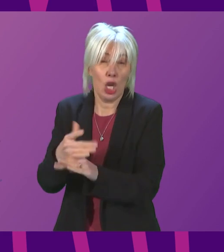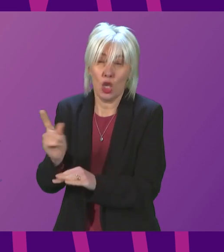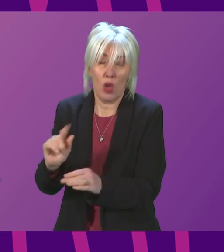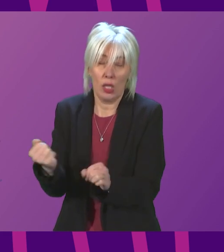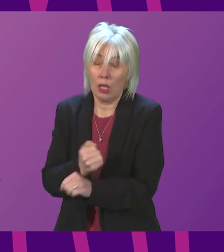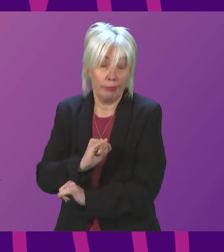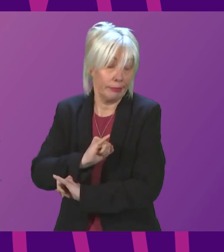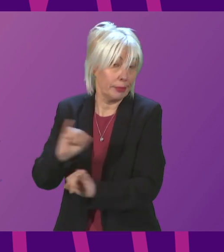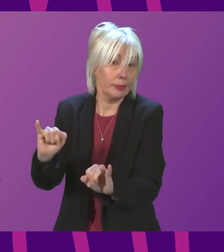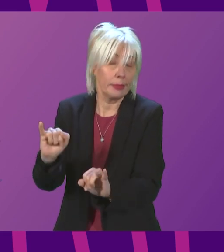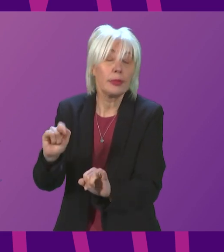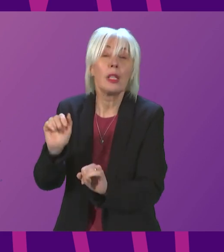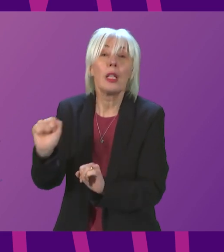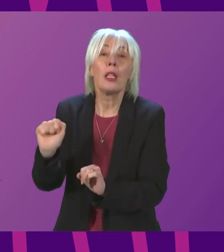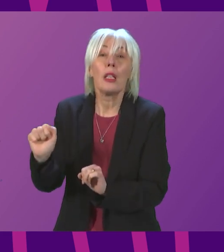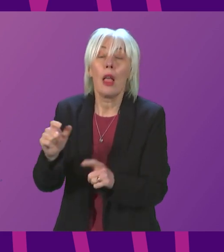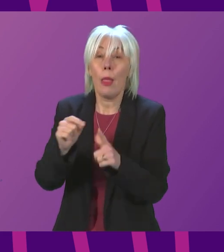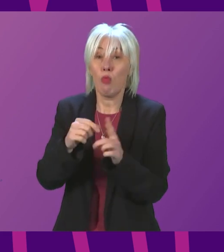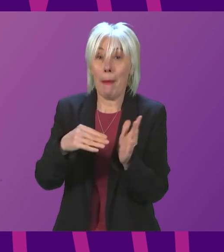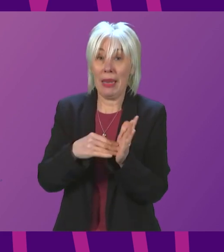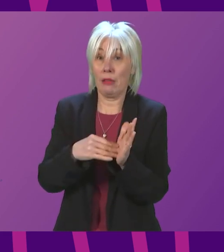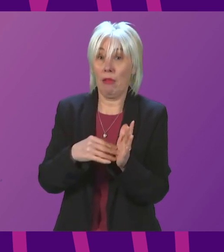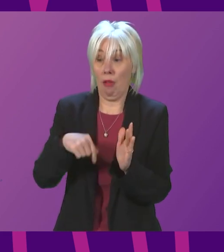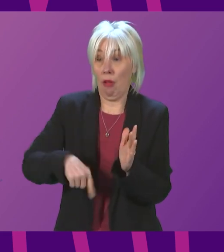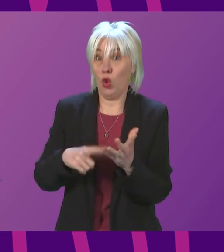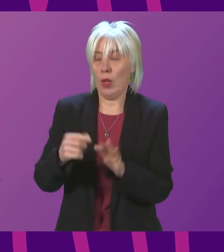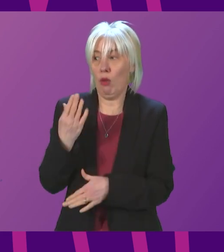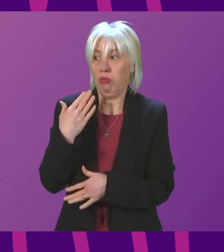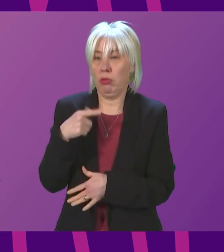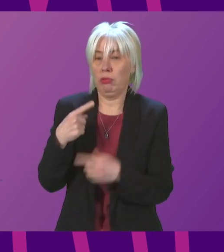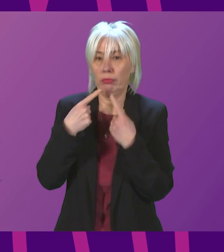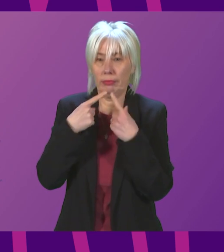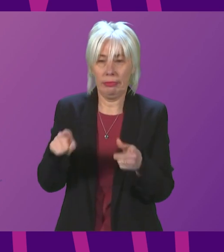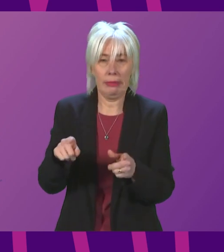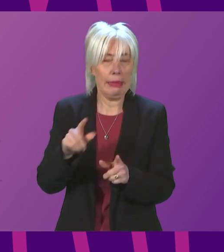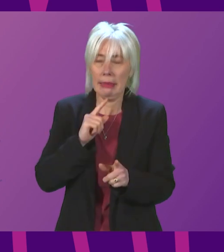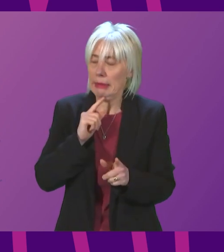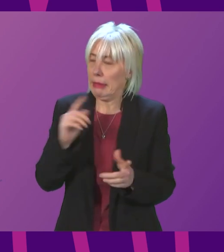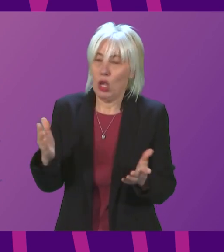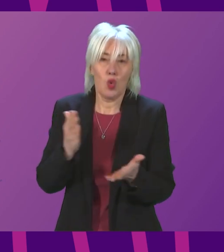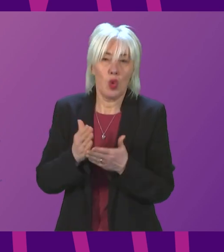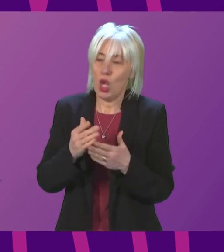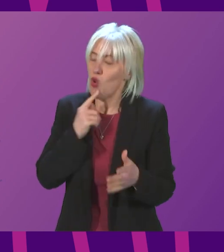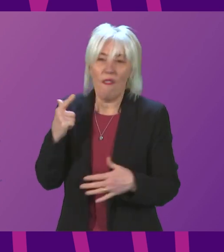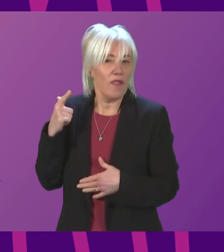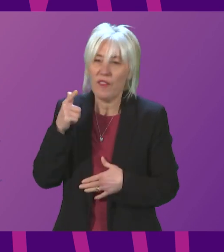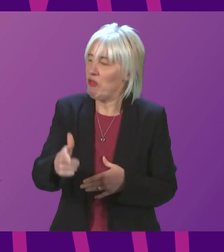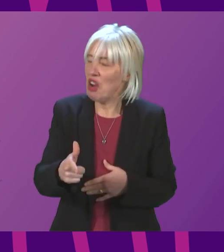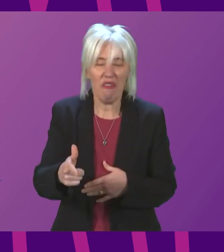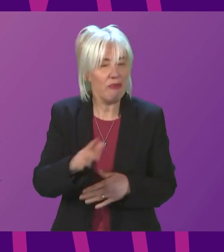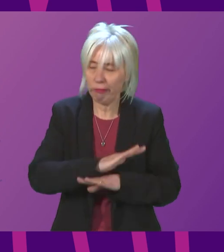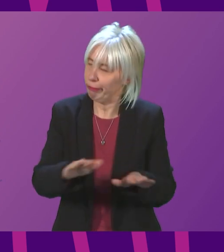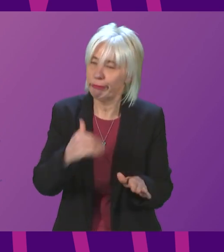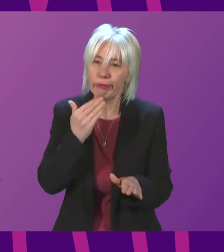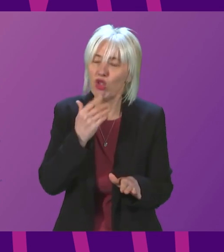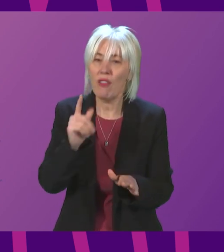The announcement by the Prime Minister just a short time ago do not, in my view, go nearly far enough. He described